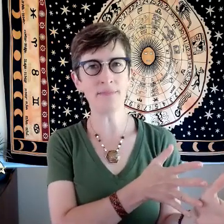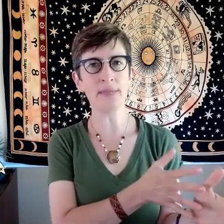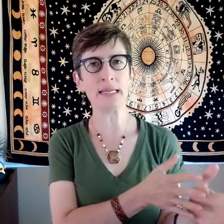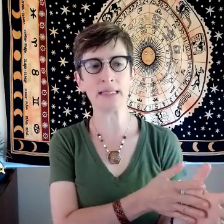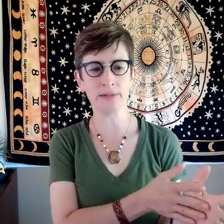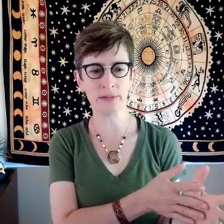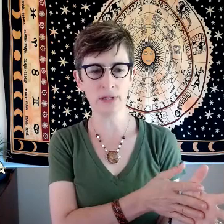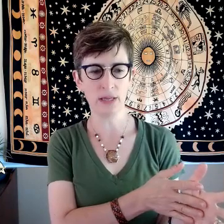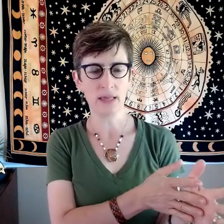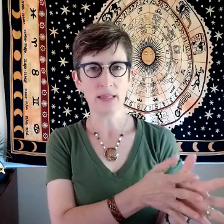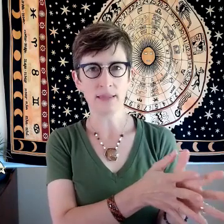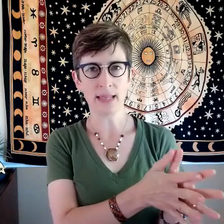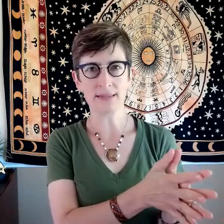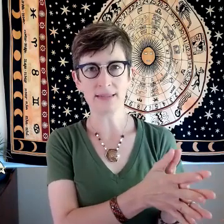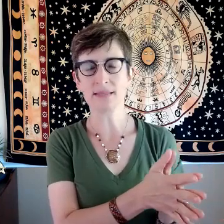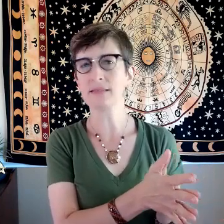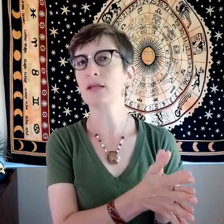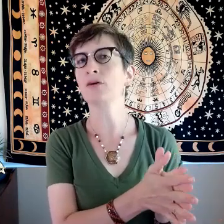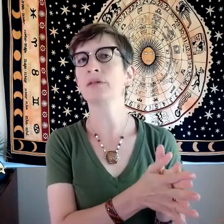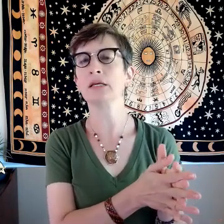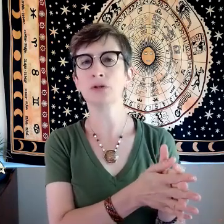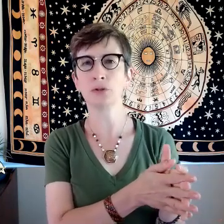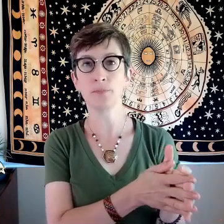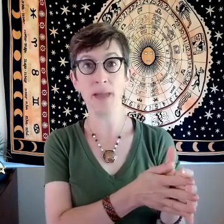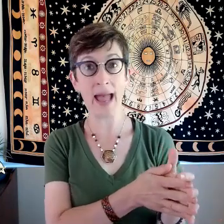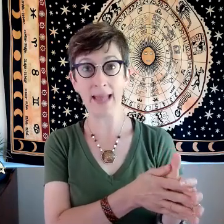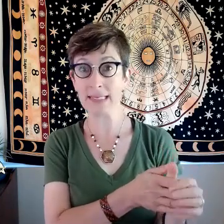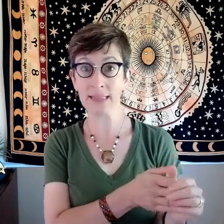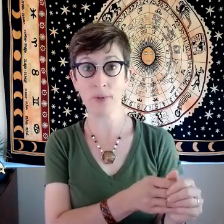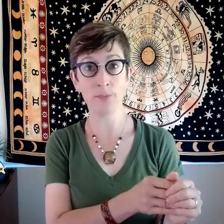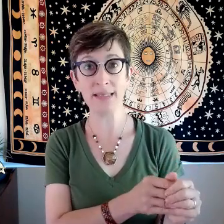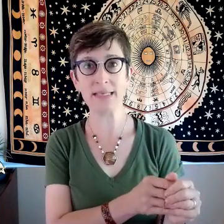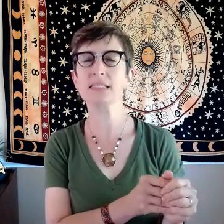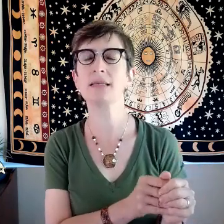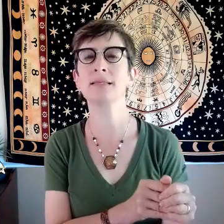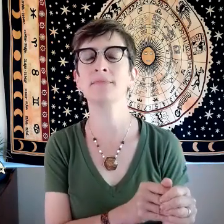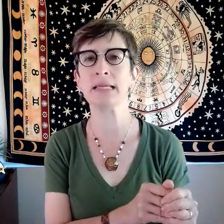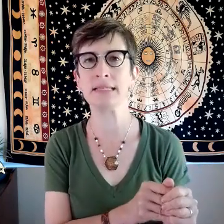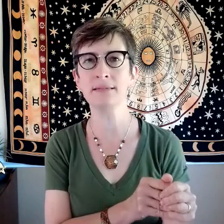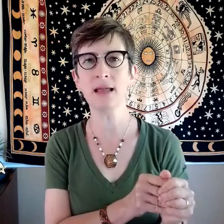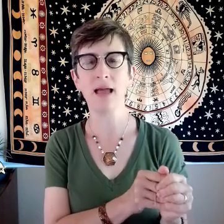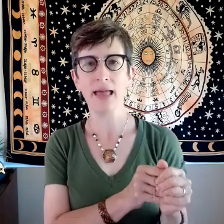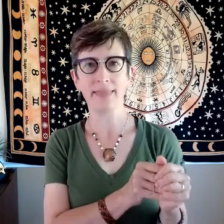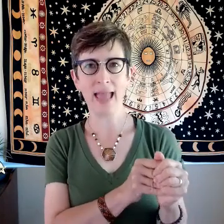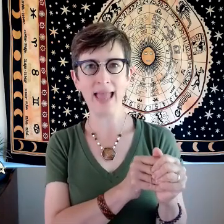mean that it's necessarily good or bad in the moment it doesn't mean that